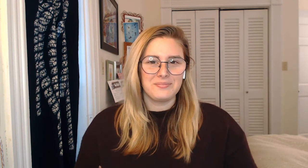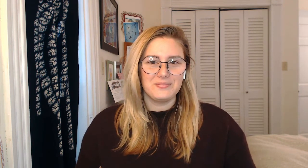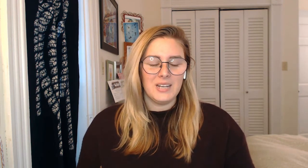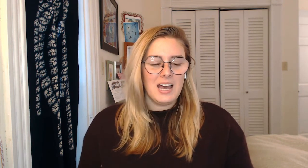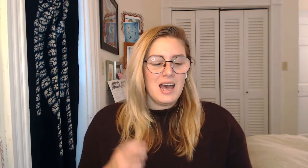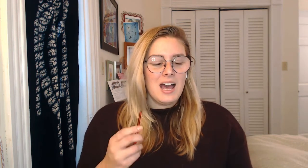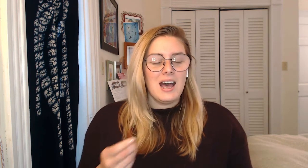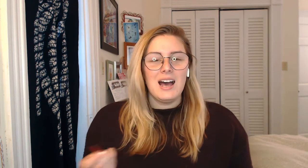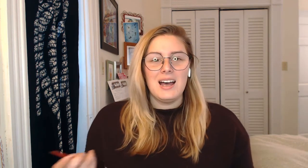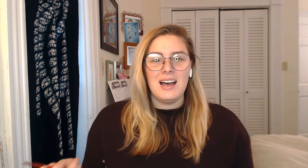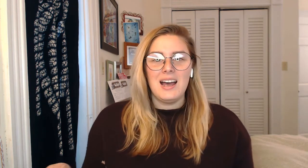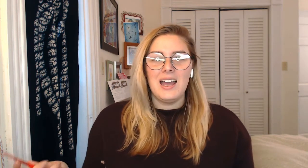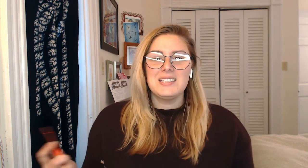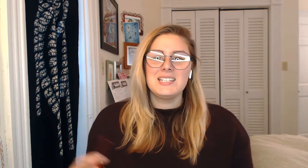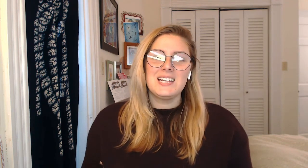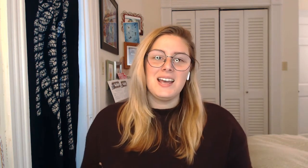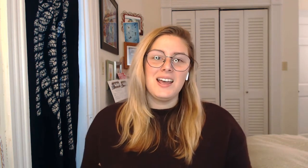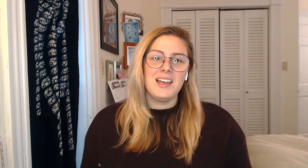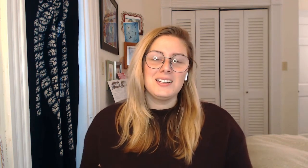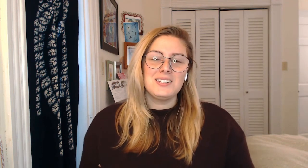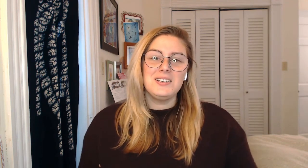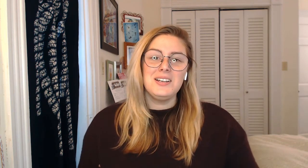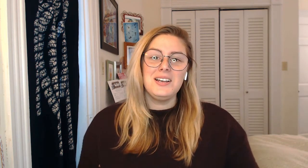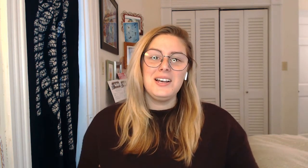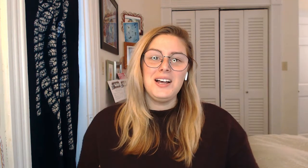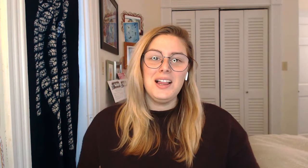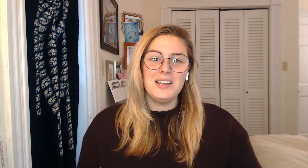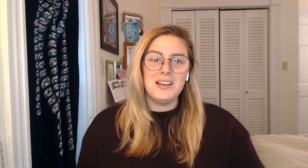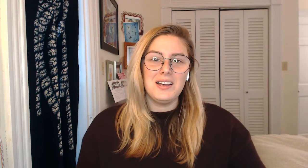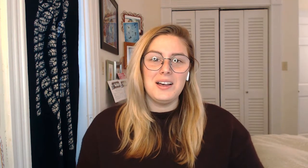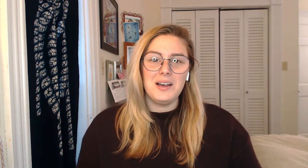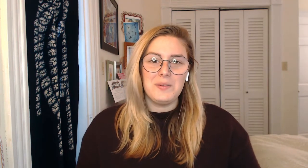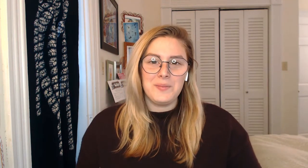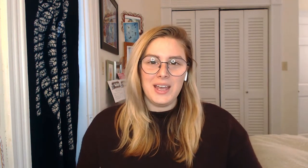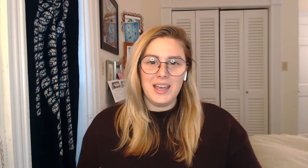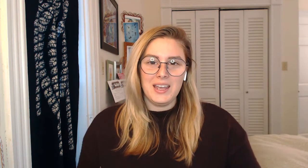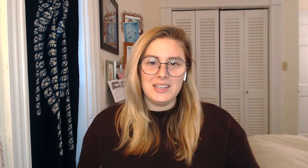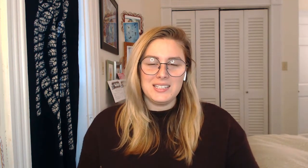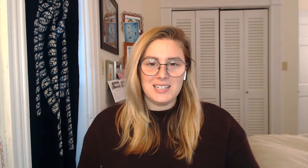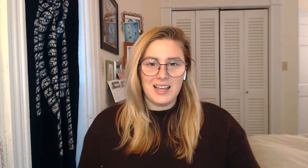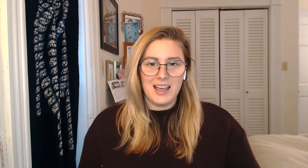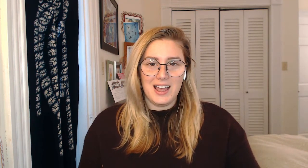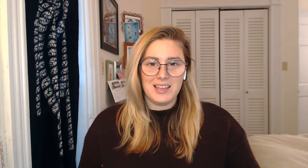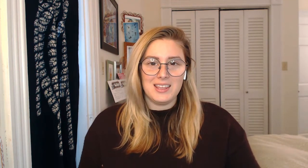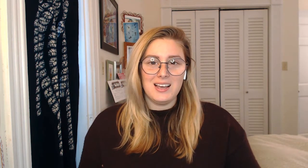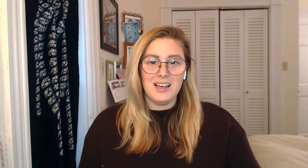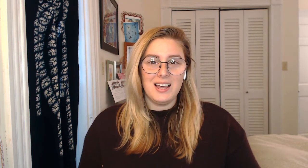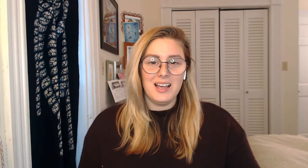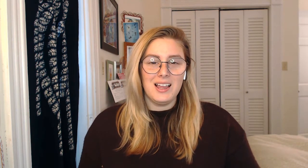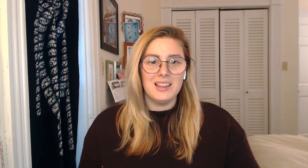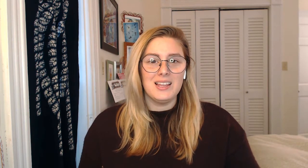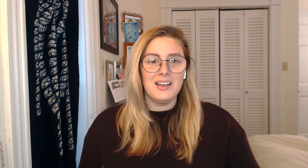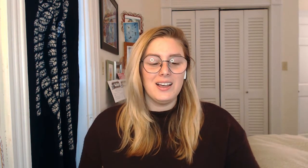I stand all amazed at the love.